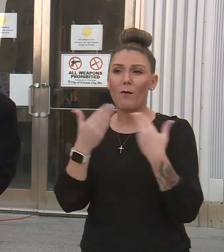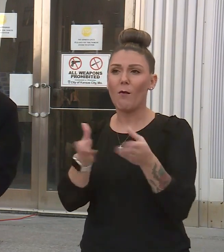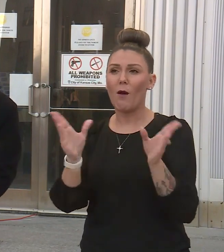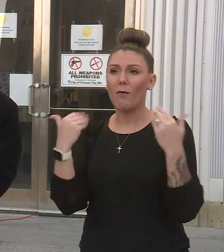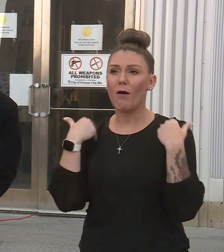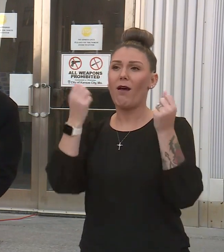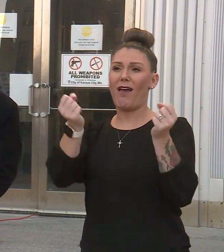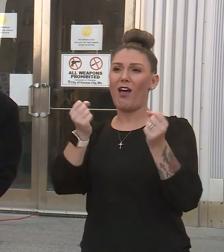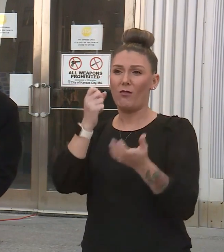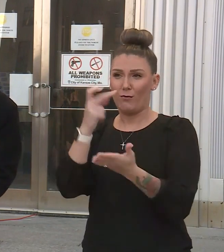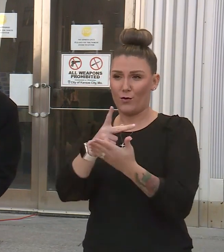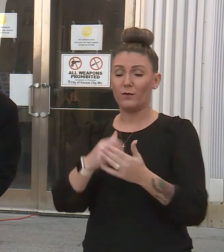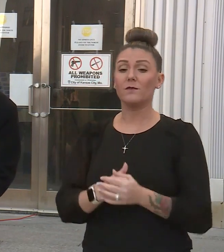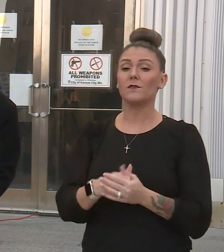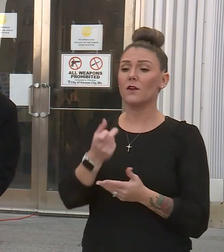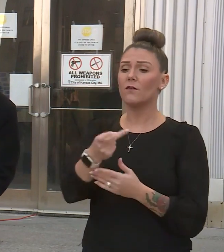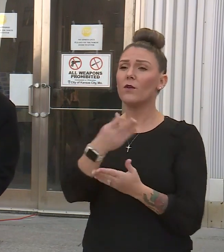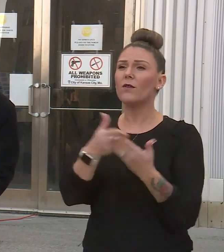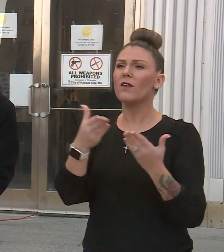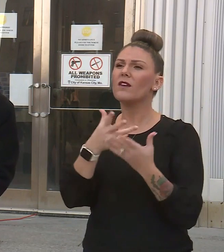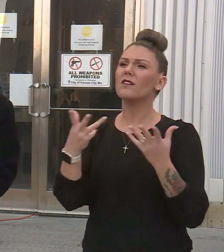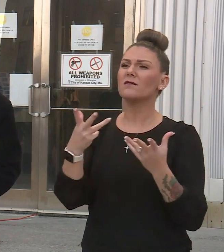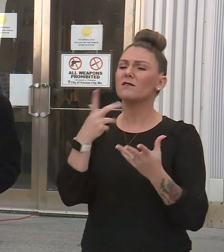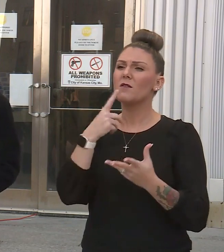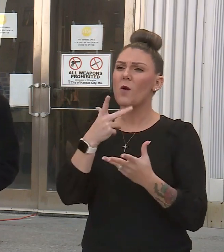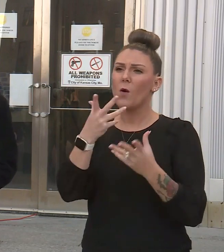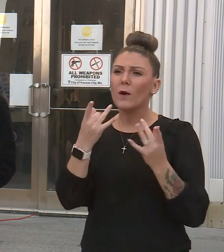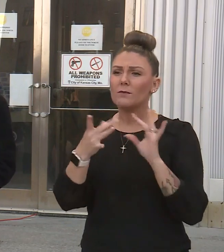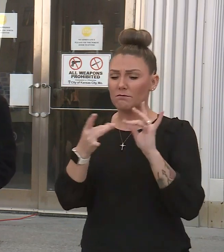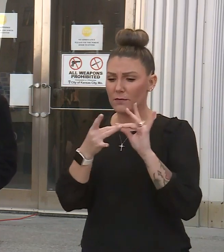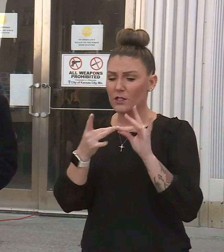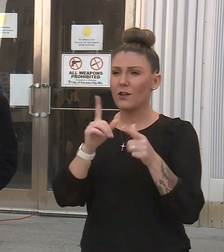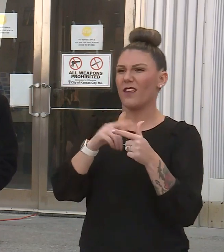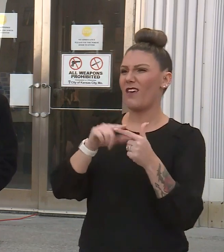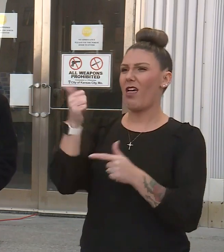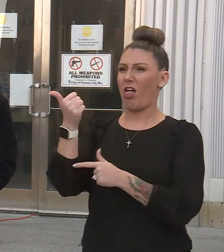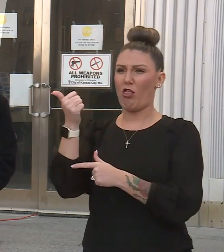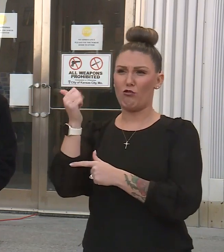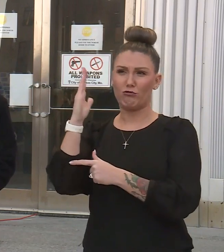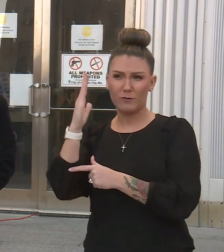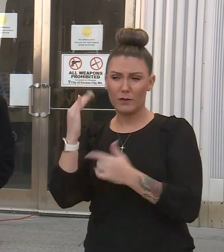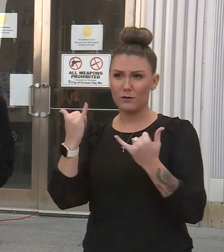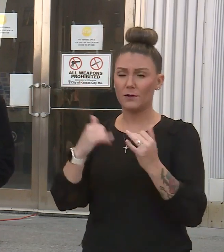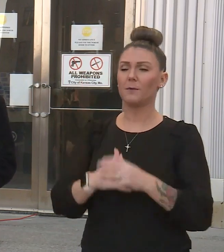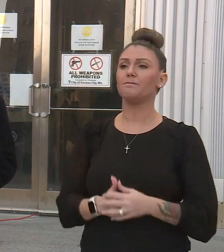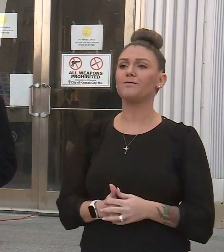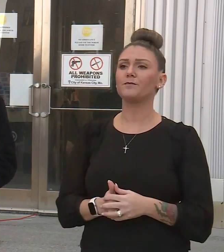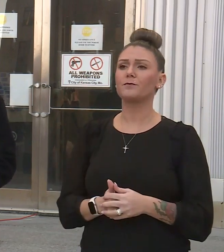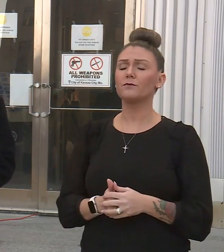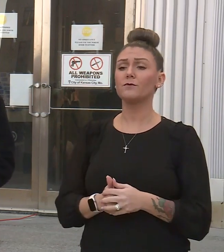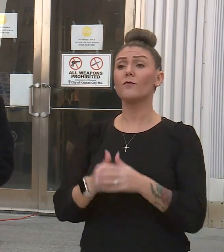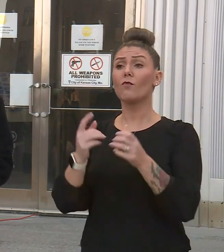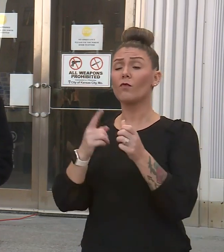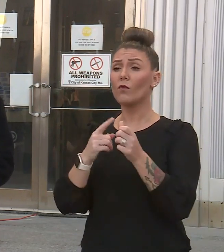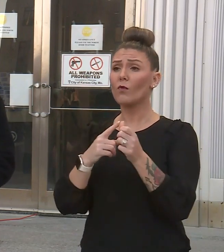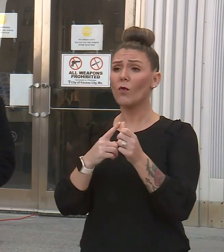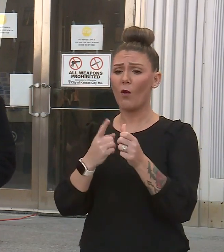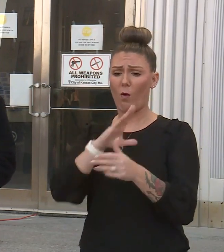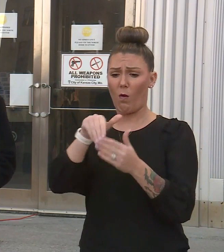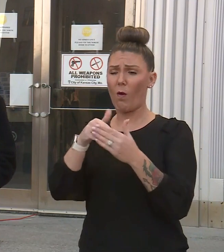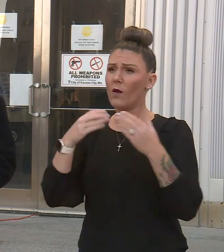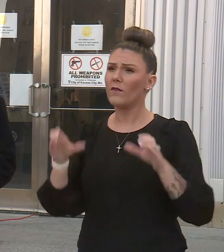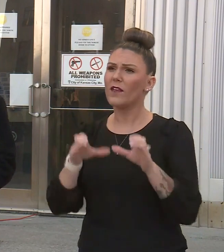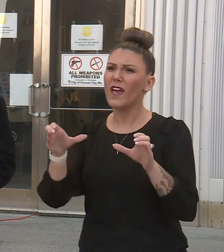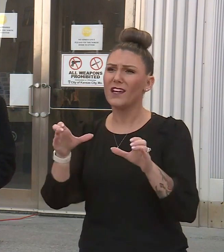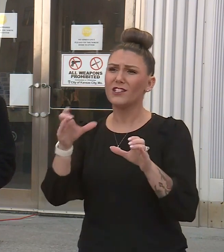A few other things to note and then I'll introduce our other speakers for today. One of those is that we take these actions